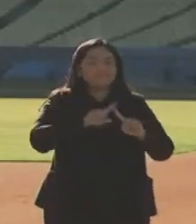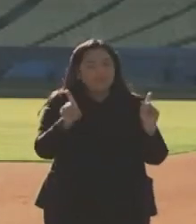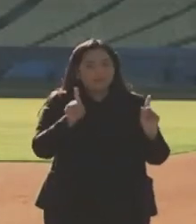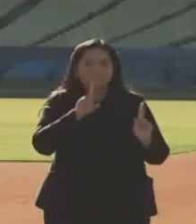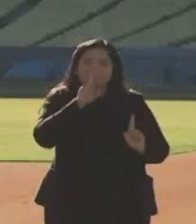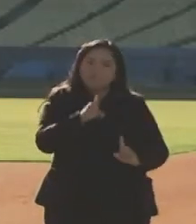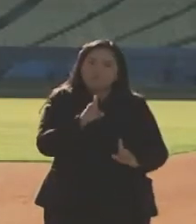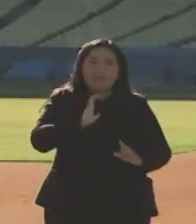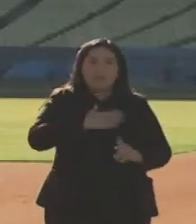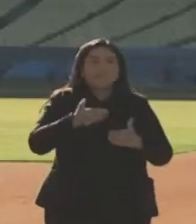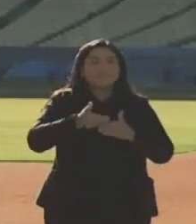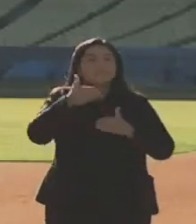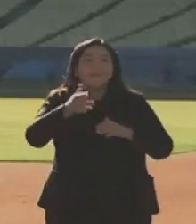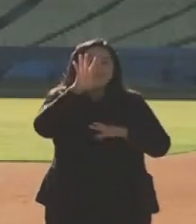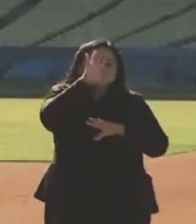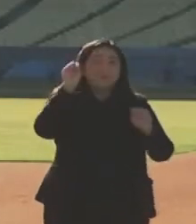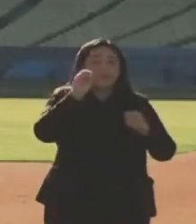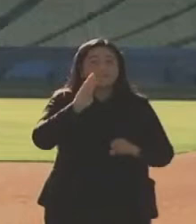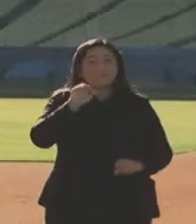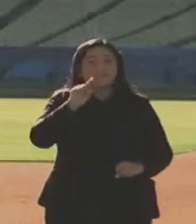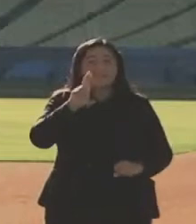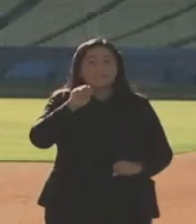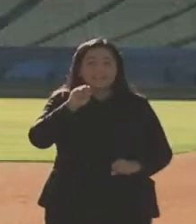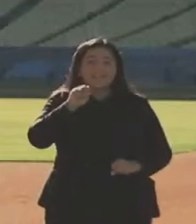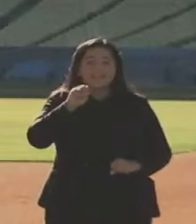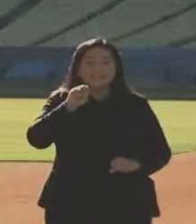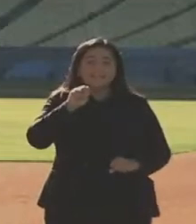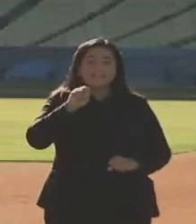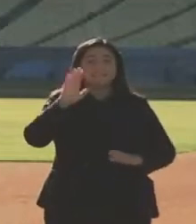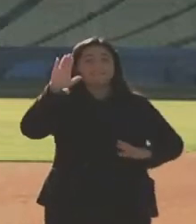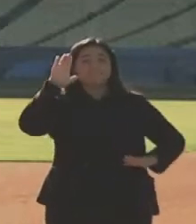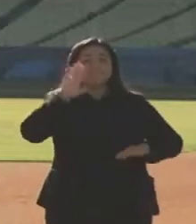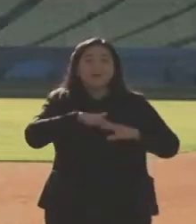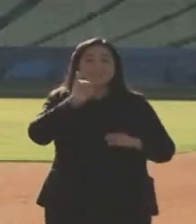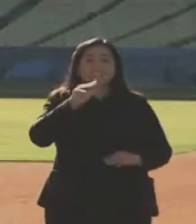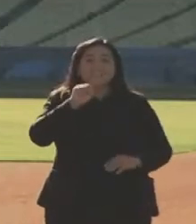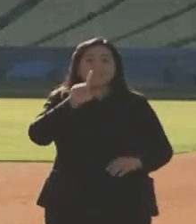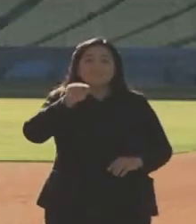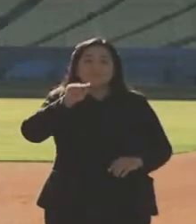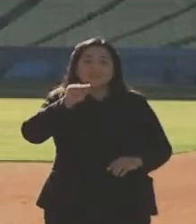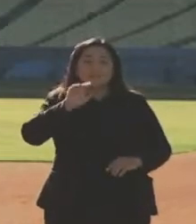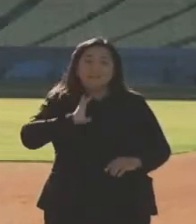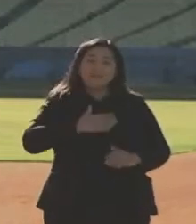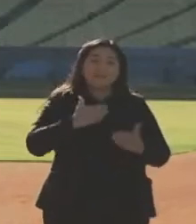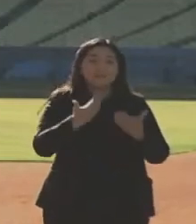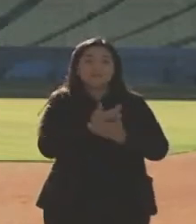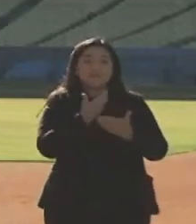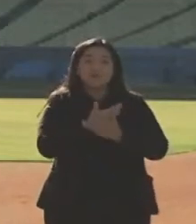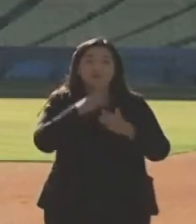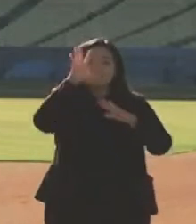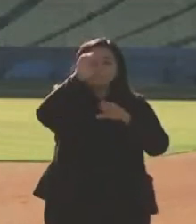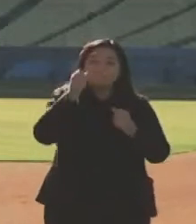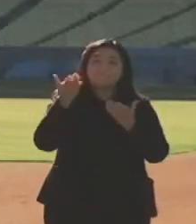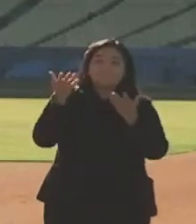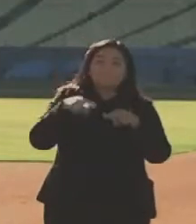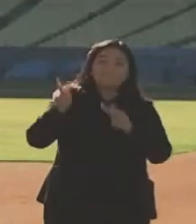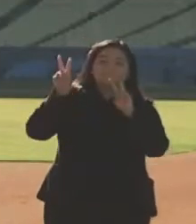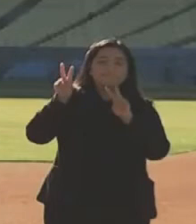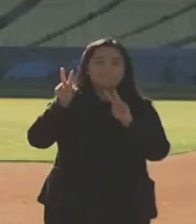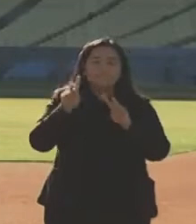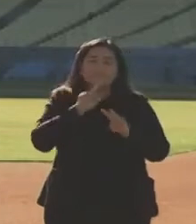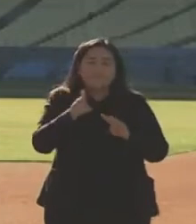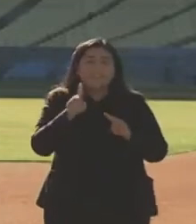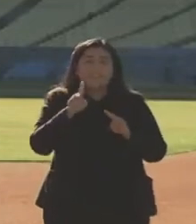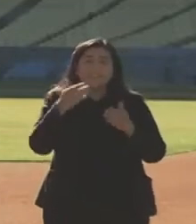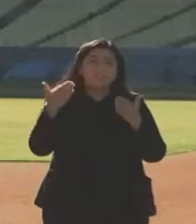Biden becoming the president on January 20th, we're going to have a new not only a new administration, but I consider it a whole brand new